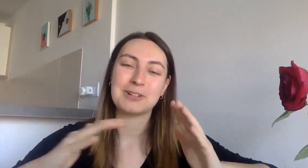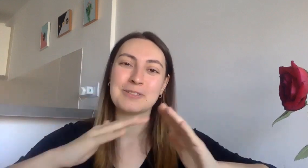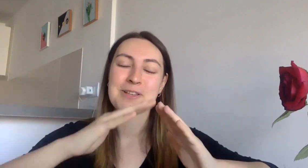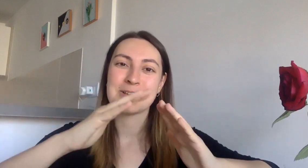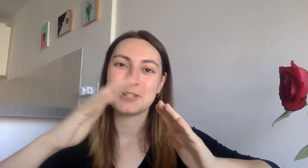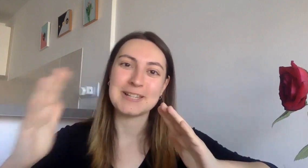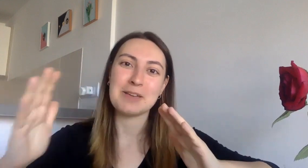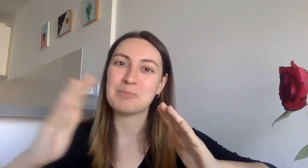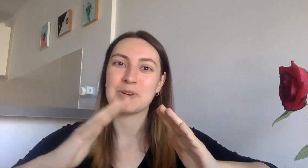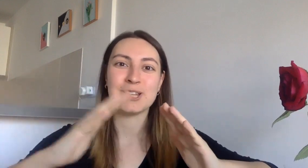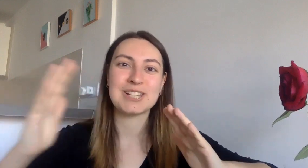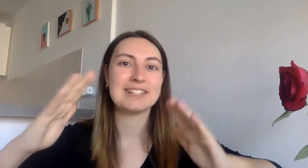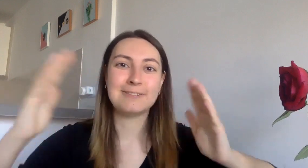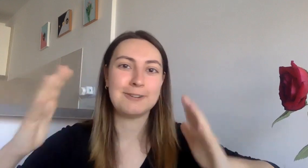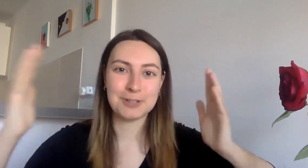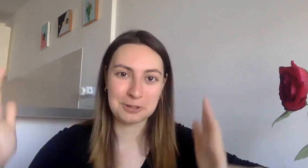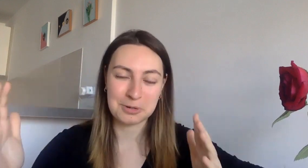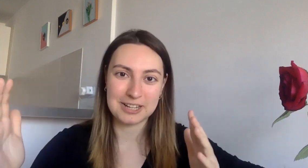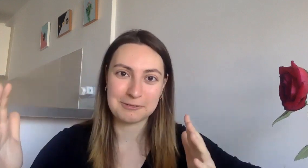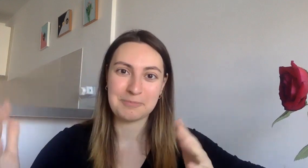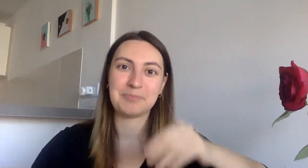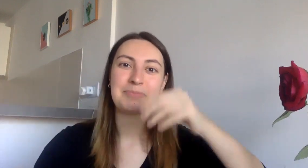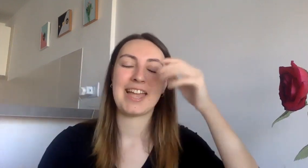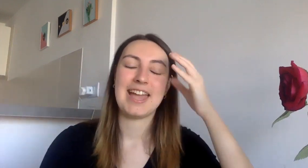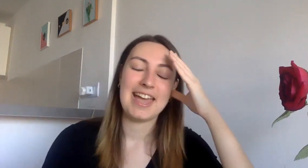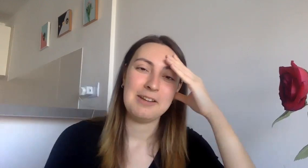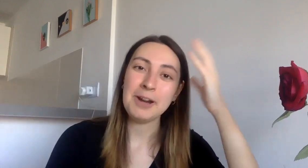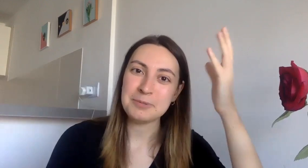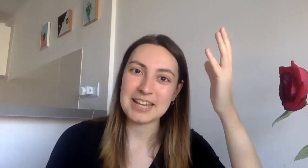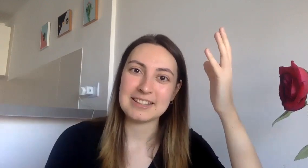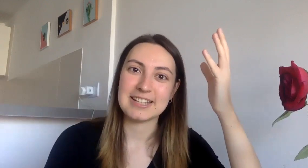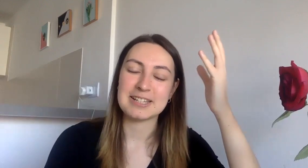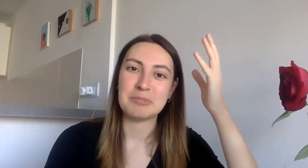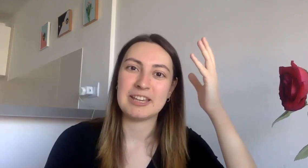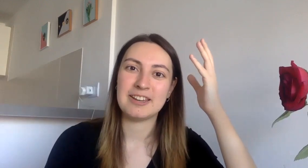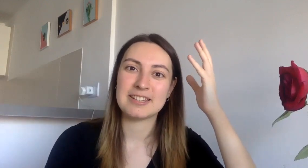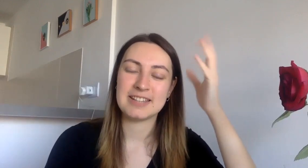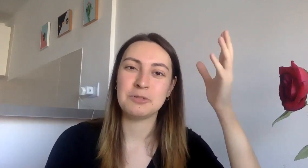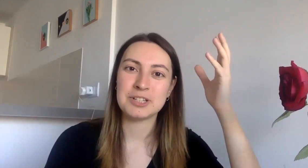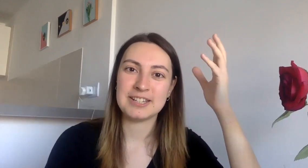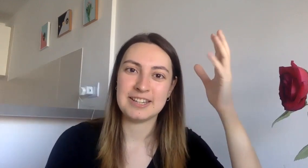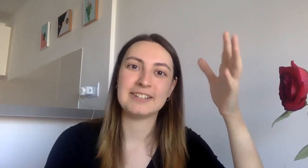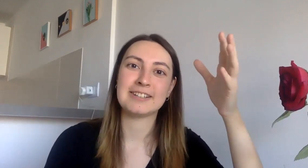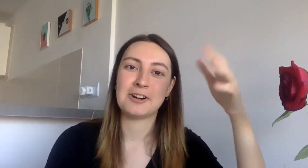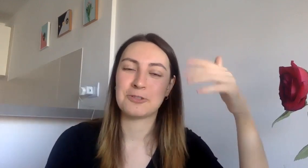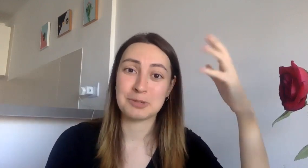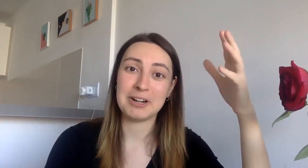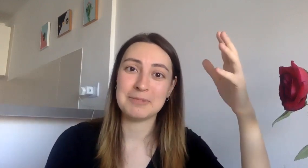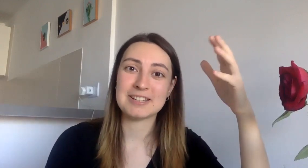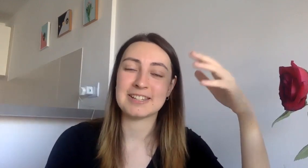sleep until 11 or 12. and why i'm saying this because that was a year of experiments and